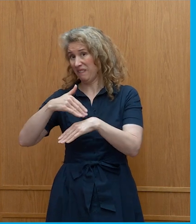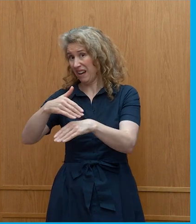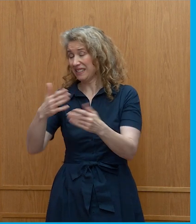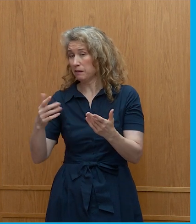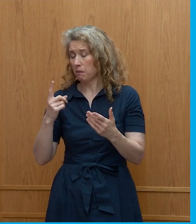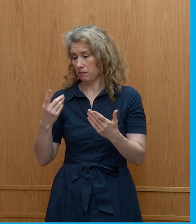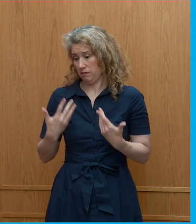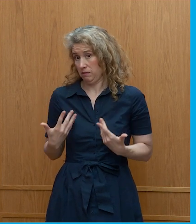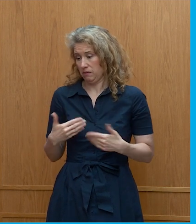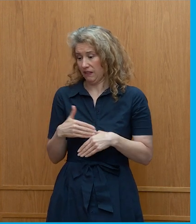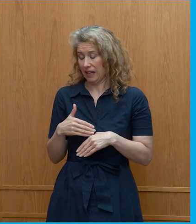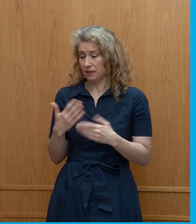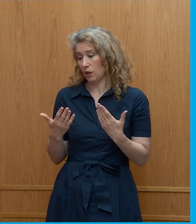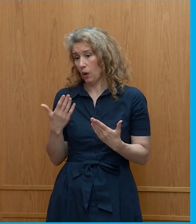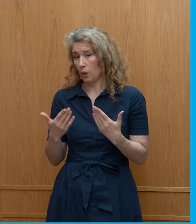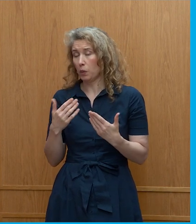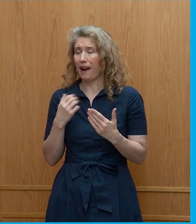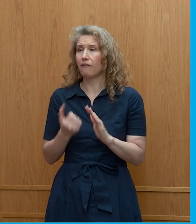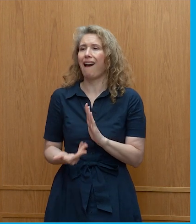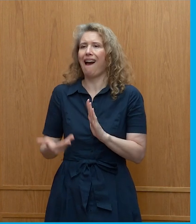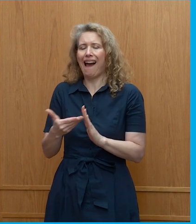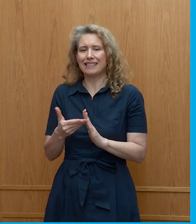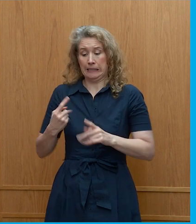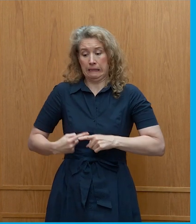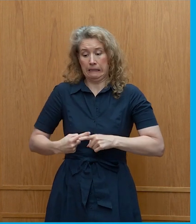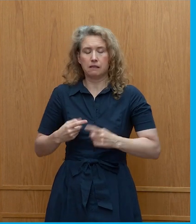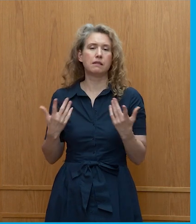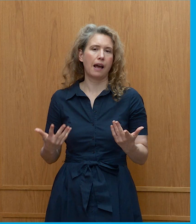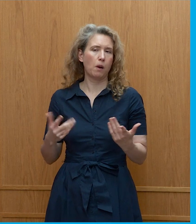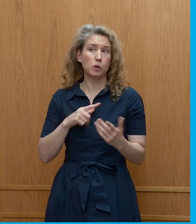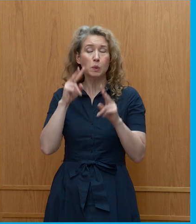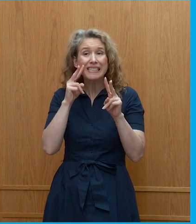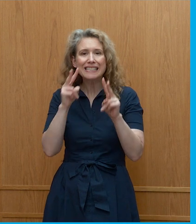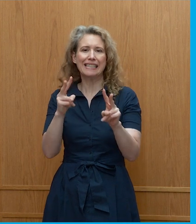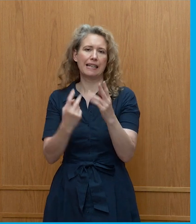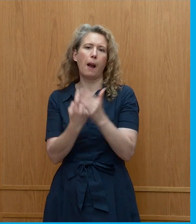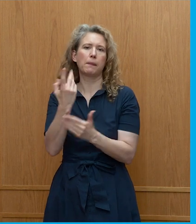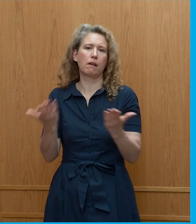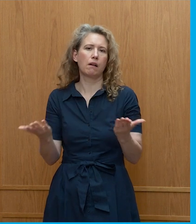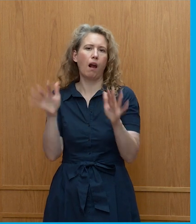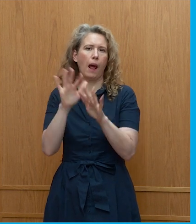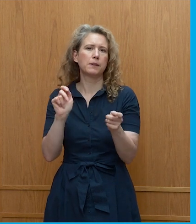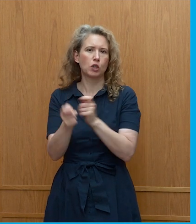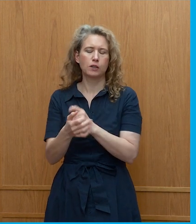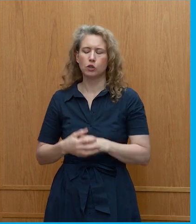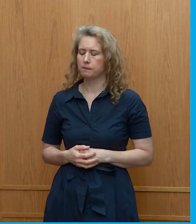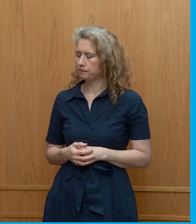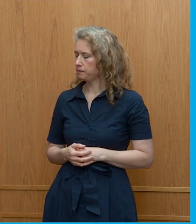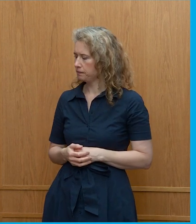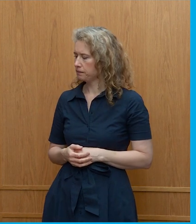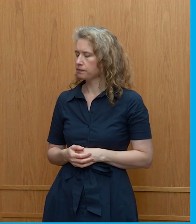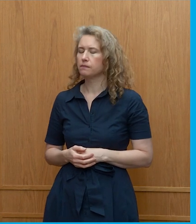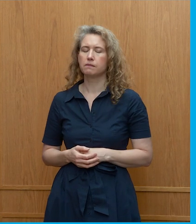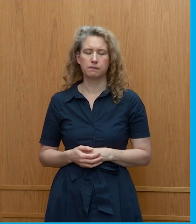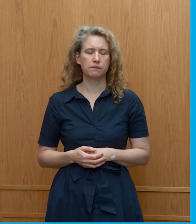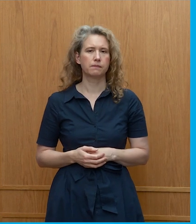urgency to the whole thing, I think. And I would imagine that that sense of trying